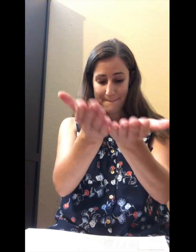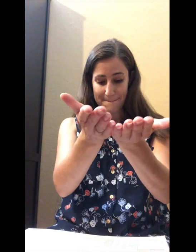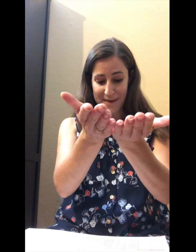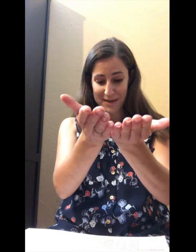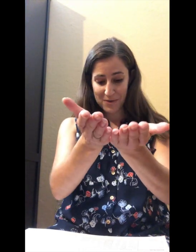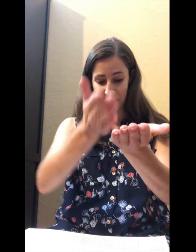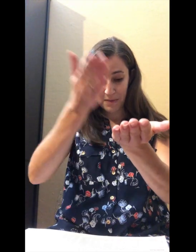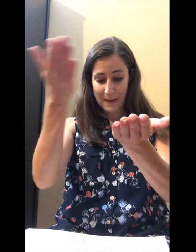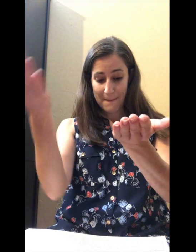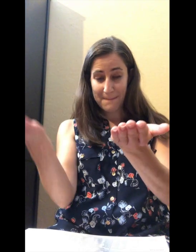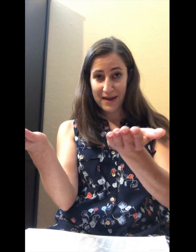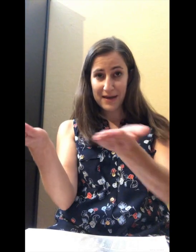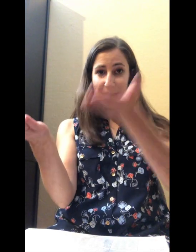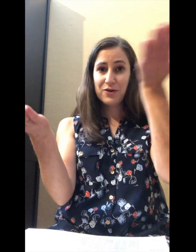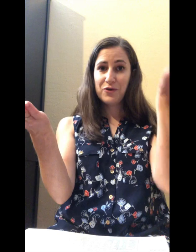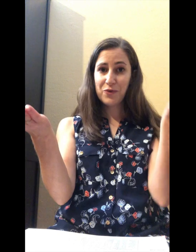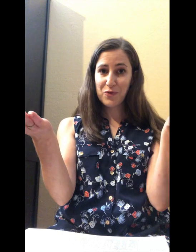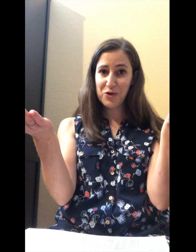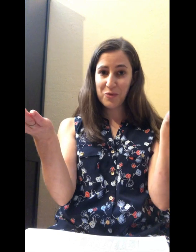Bedroom. Bedroom.